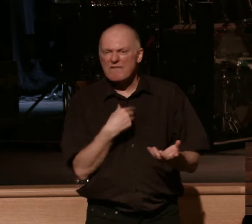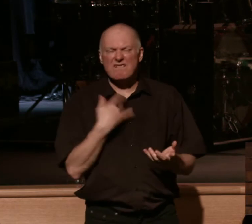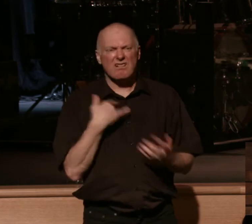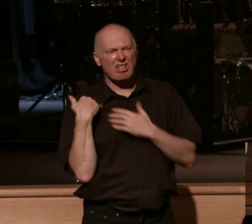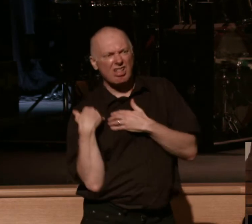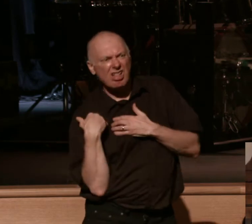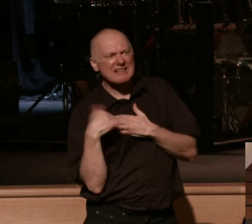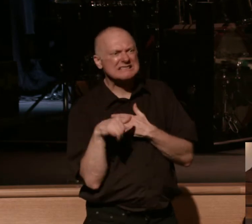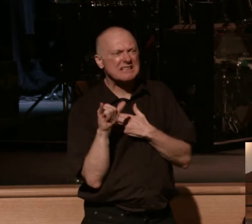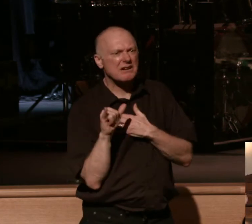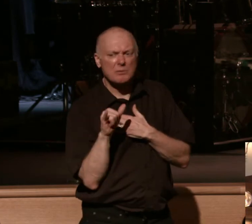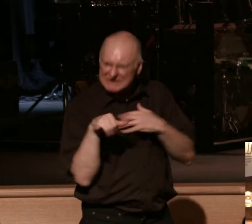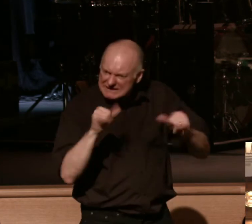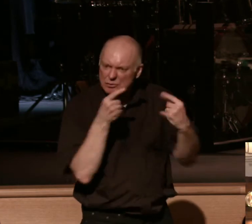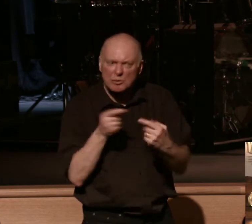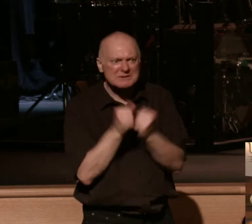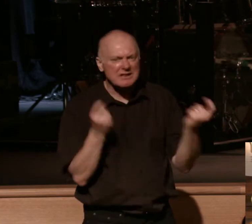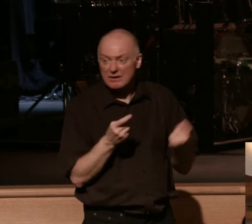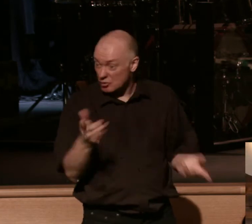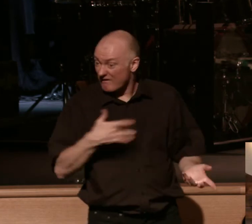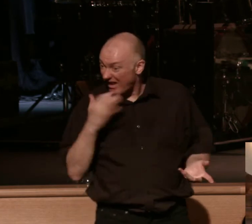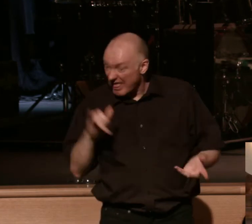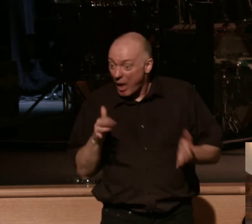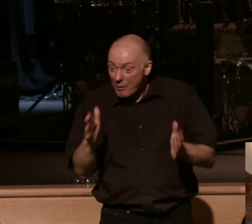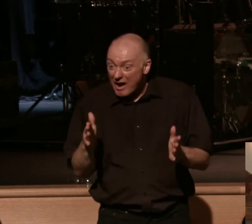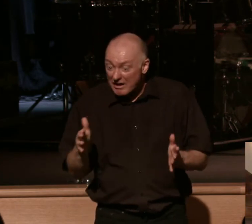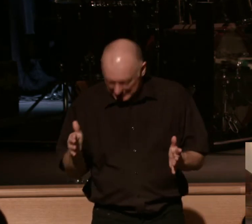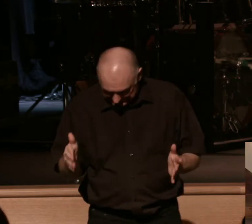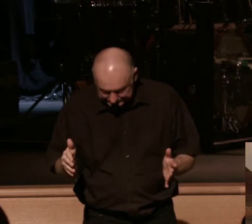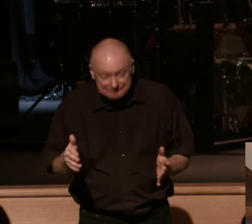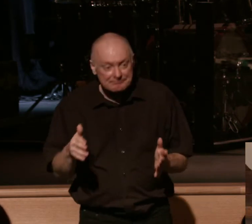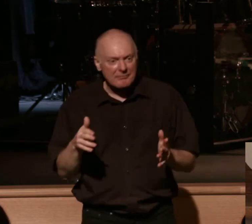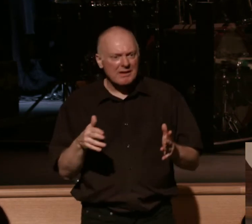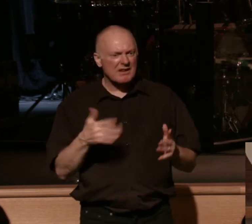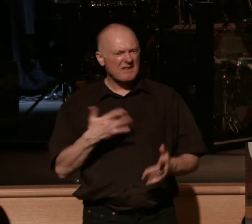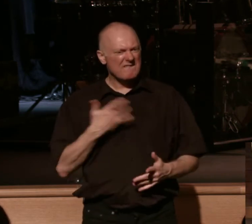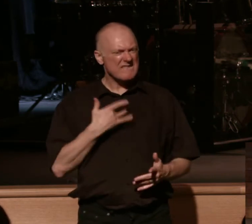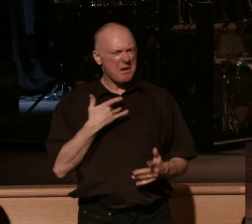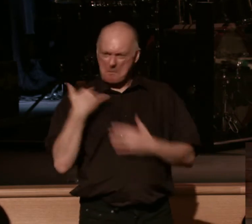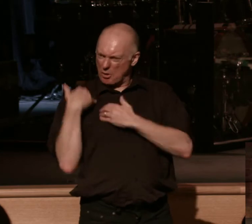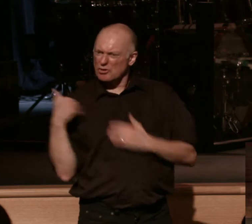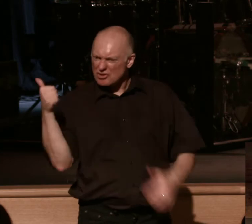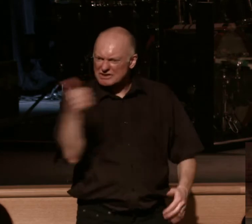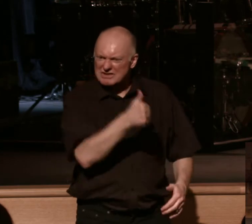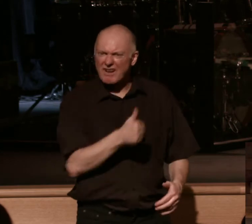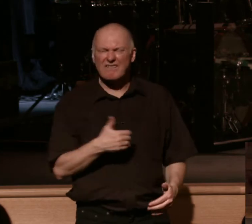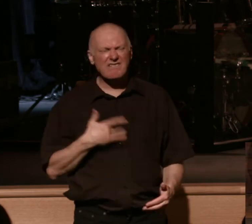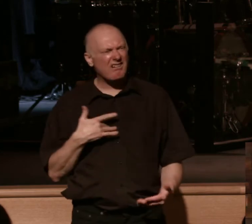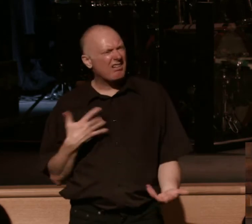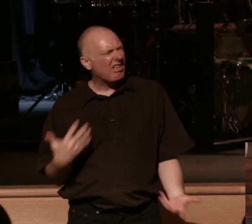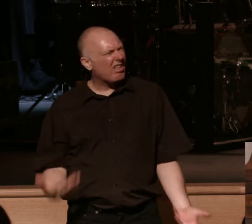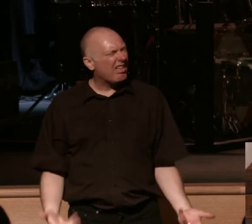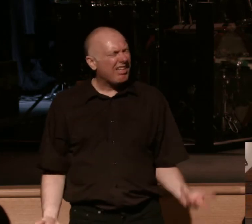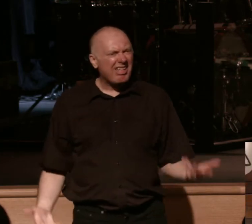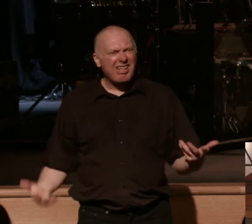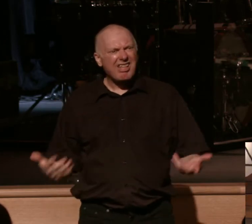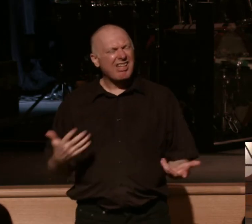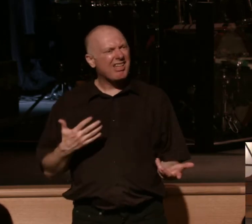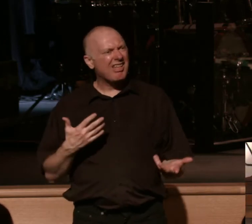and we walk through life sometimes you ever feel this way I do man more than I care to admit and you feel burdened and you're weighed down in this spiritual battle but what I'm